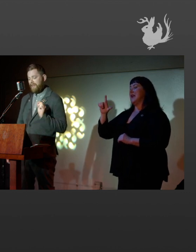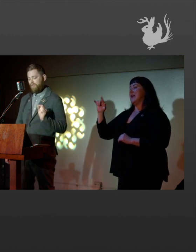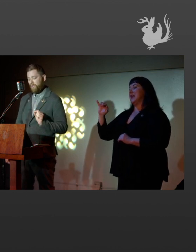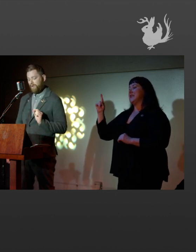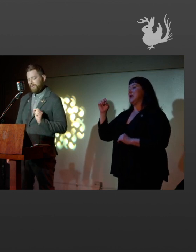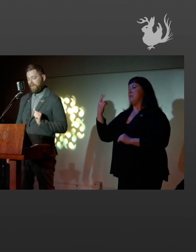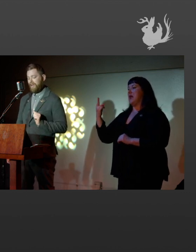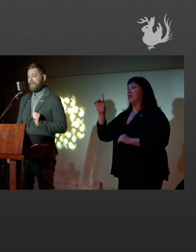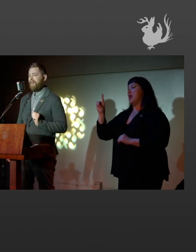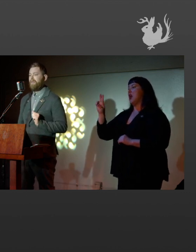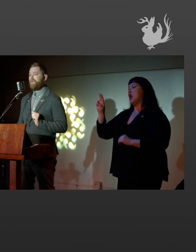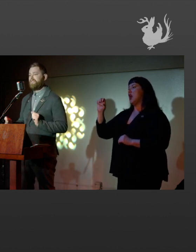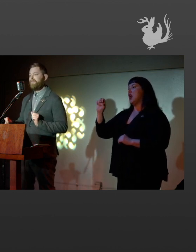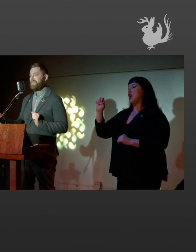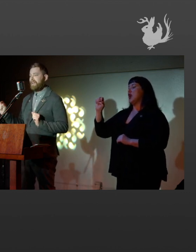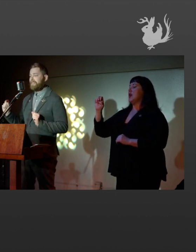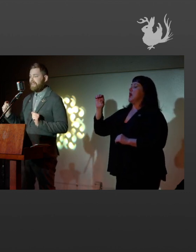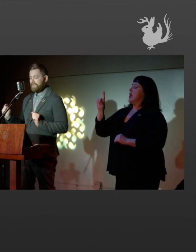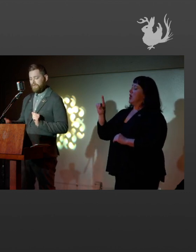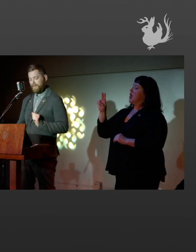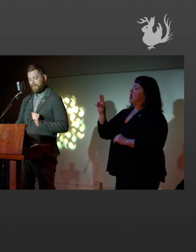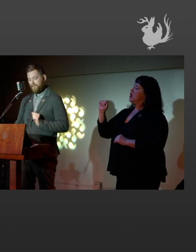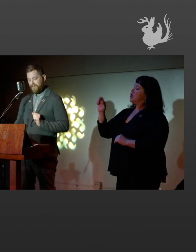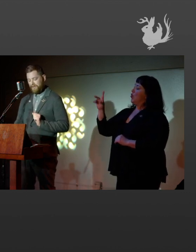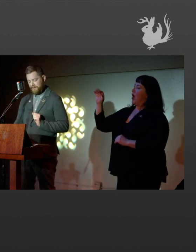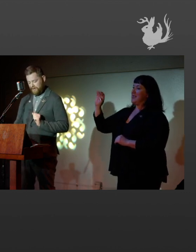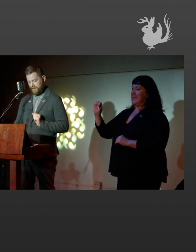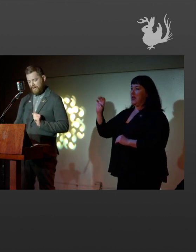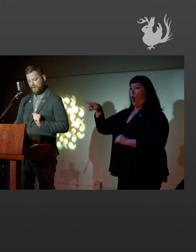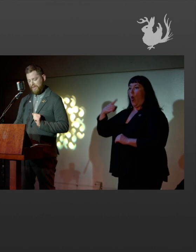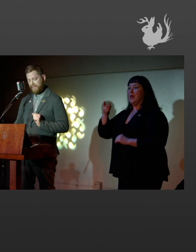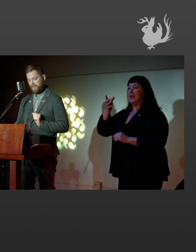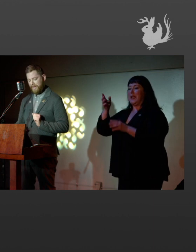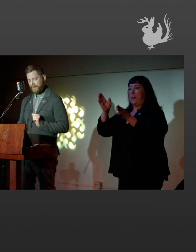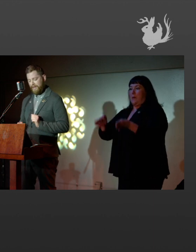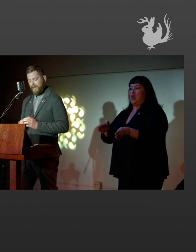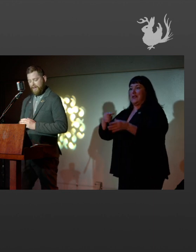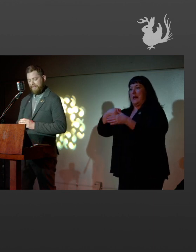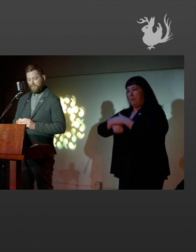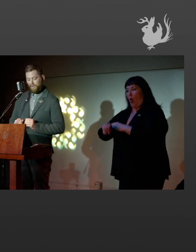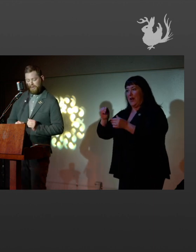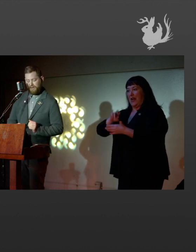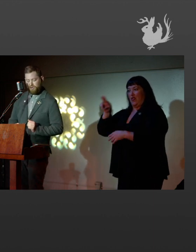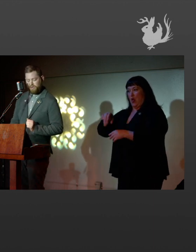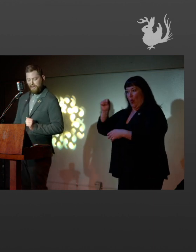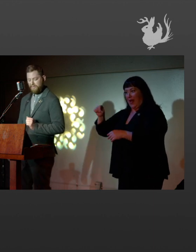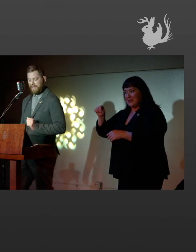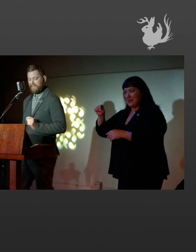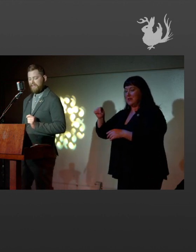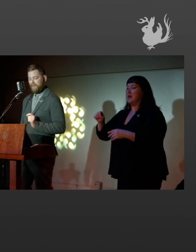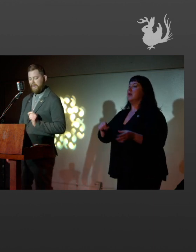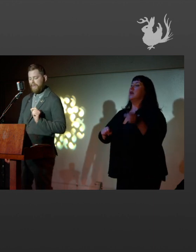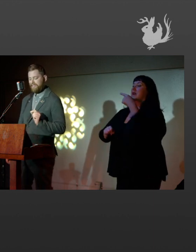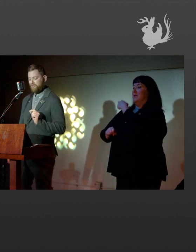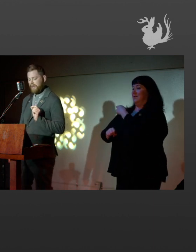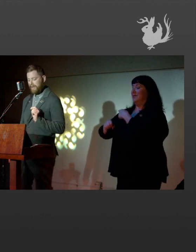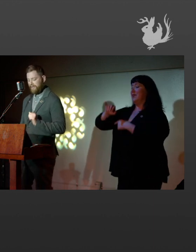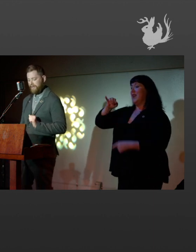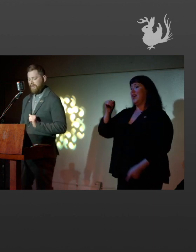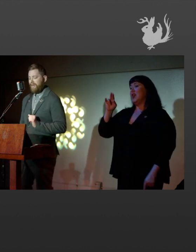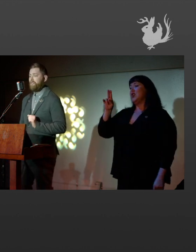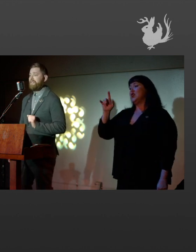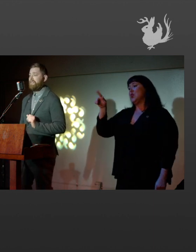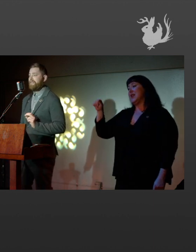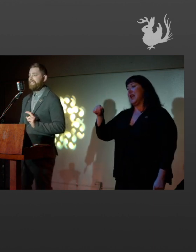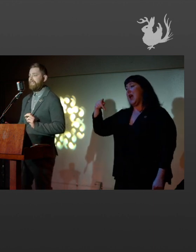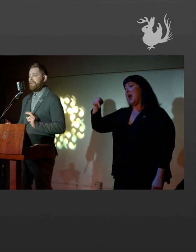native-born person of the United States with the condition. And then you get this woman, Julia Pastorina,